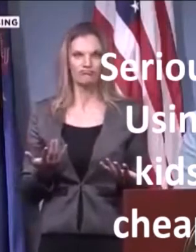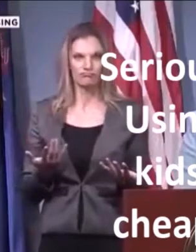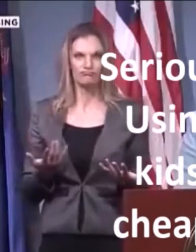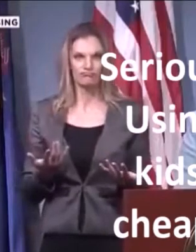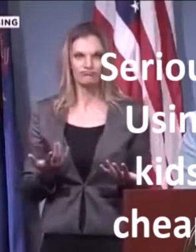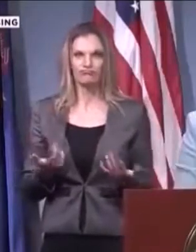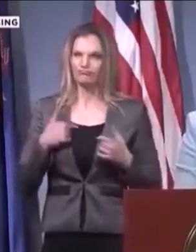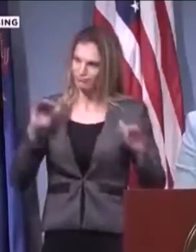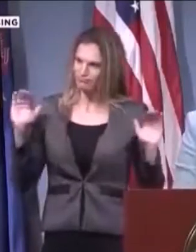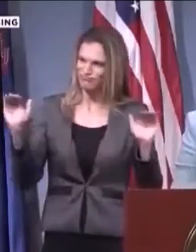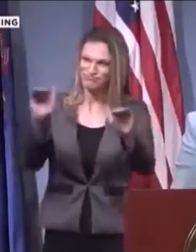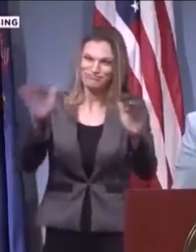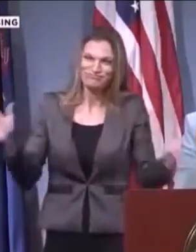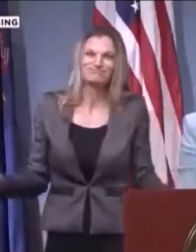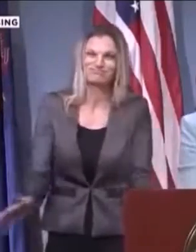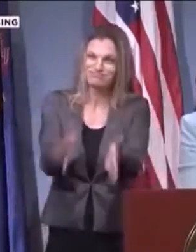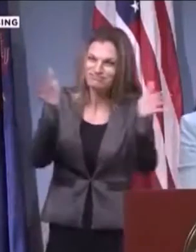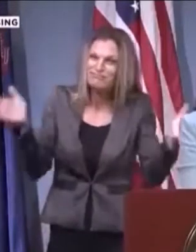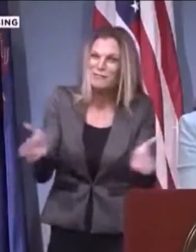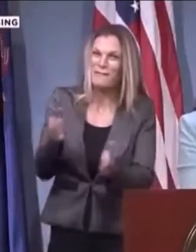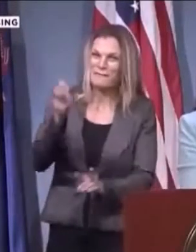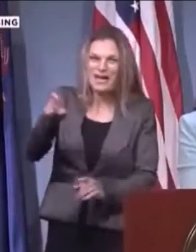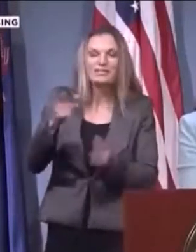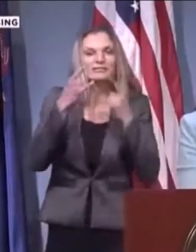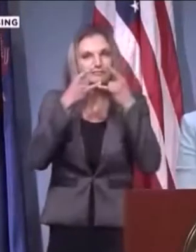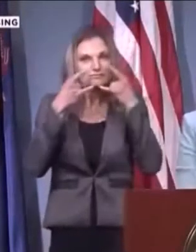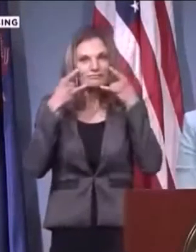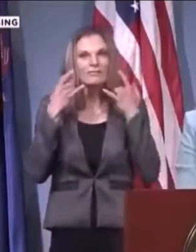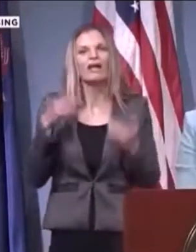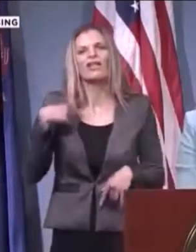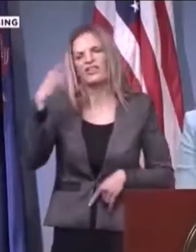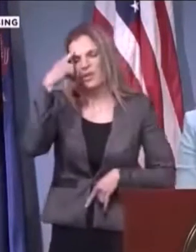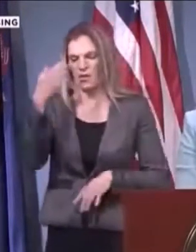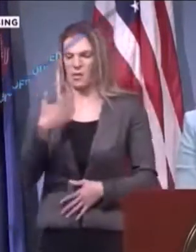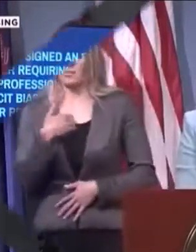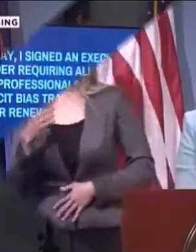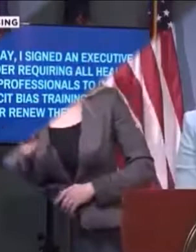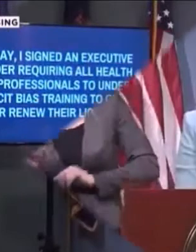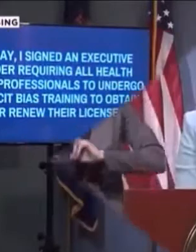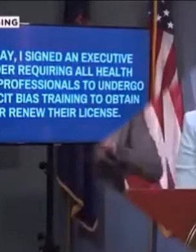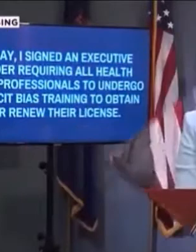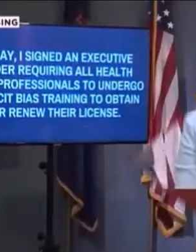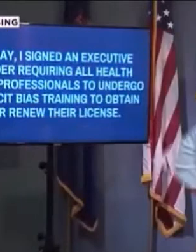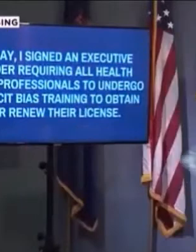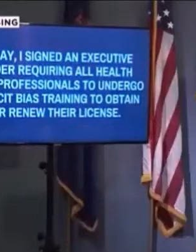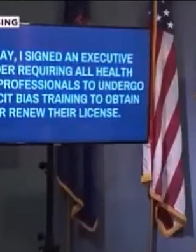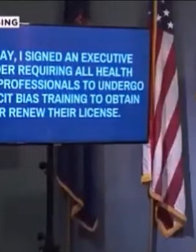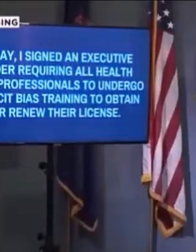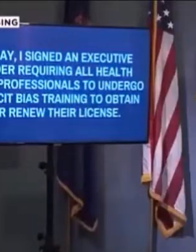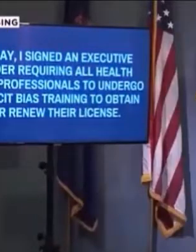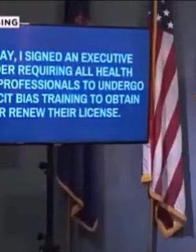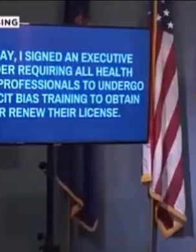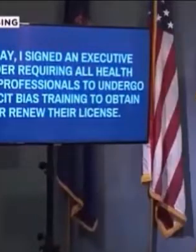Michigander to do their part. We got to get the politics out of this conversation and just do what we know to be the right thing.